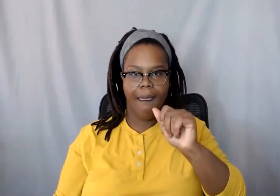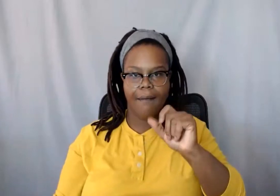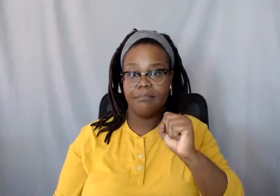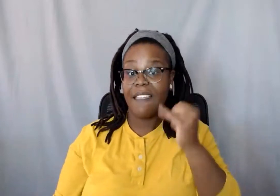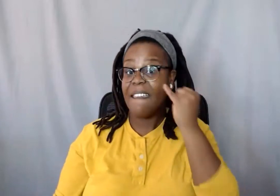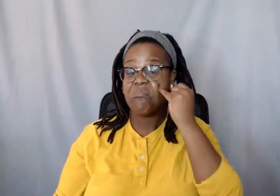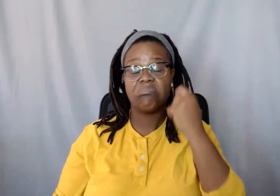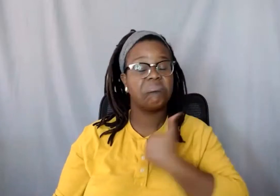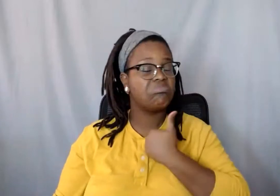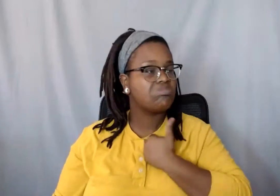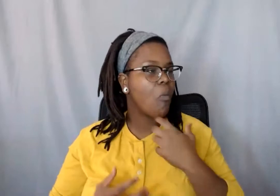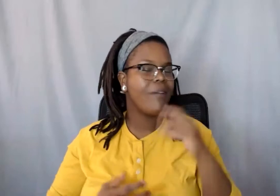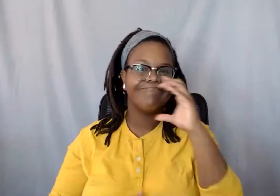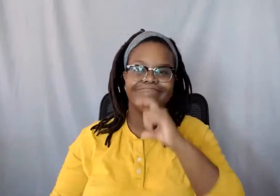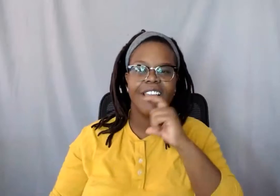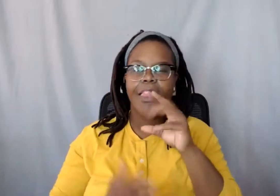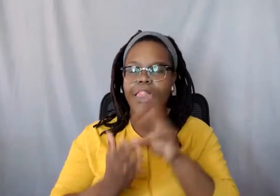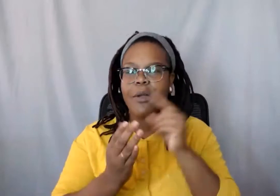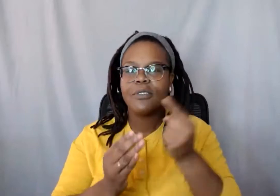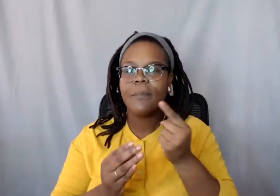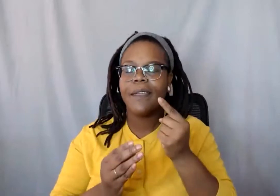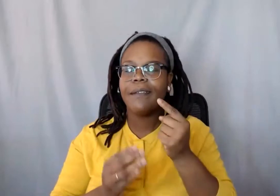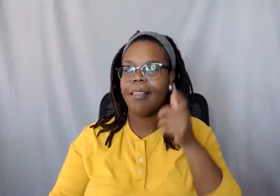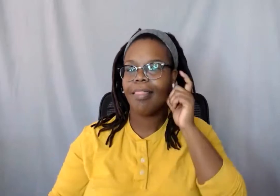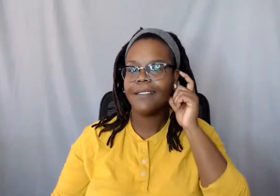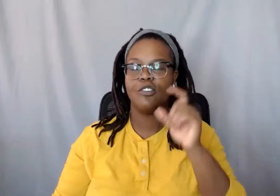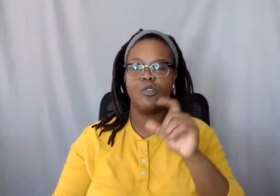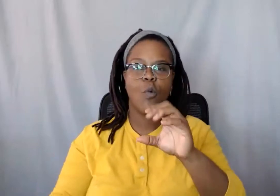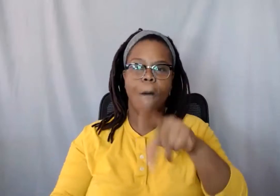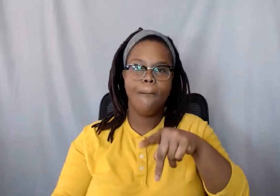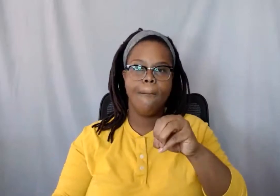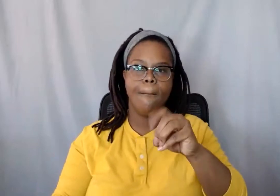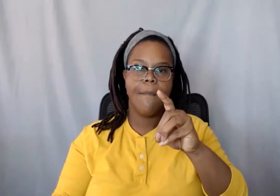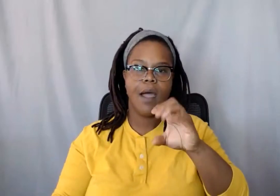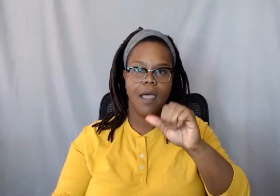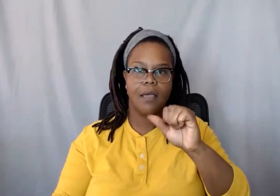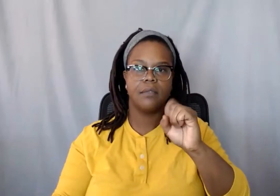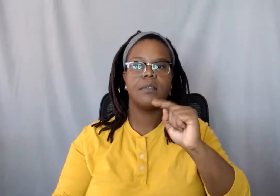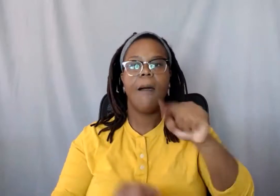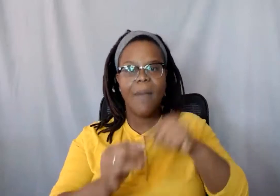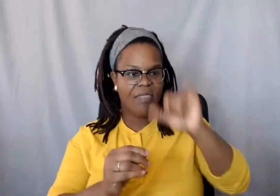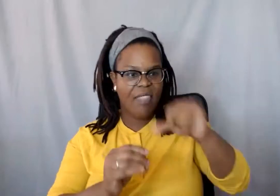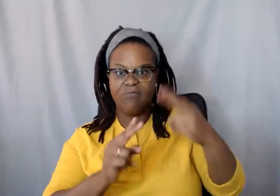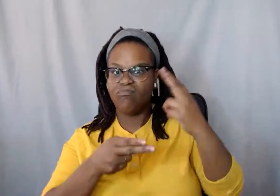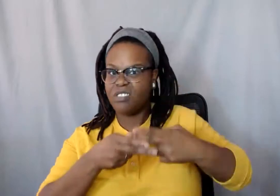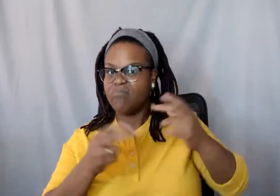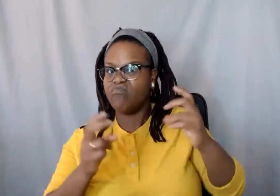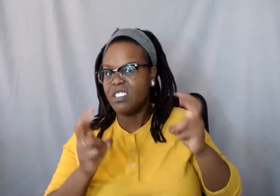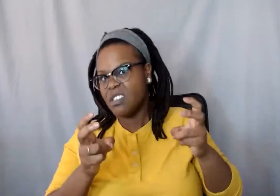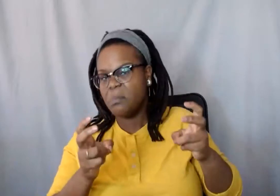about something, sometimes I'll put on a podcast about it so that I can just kind of listen to it as I go about